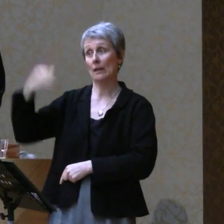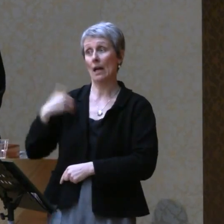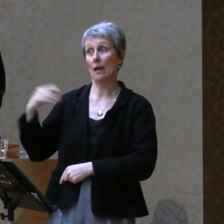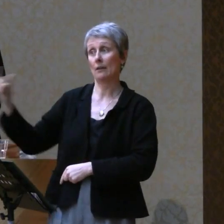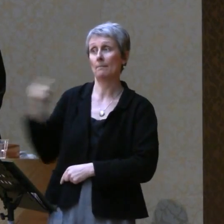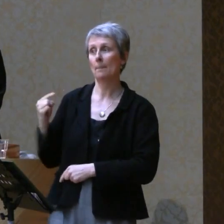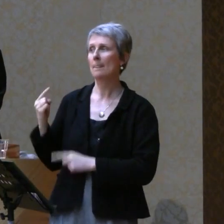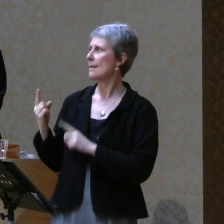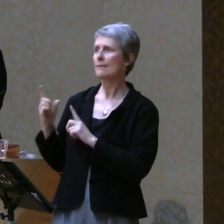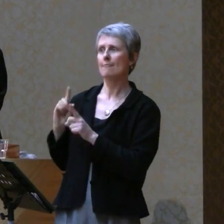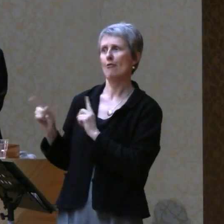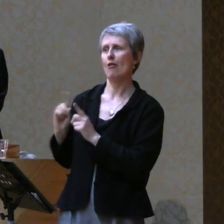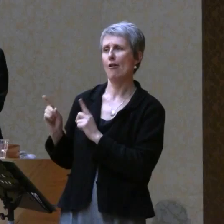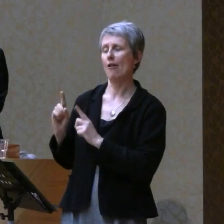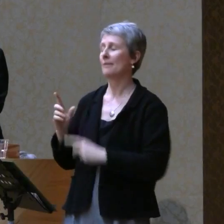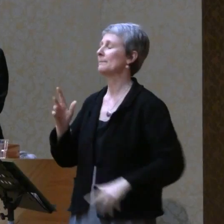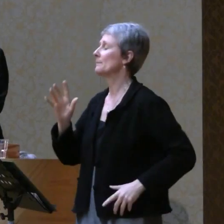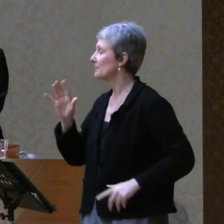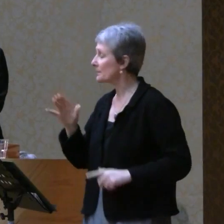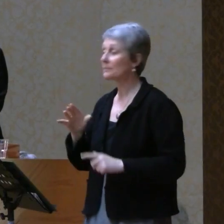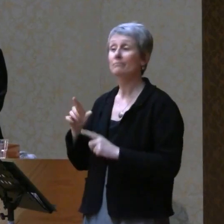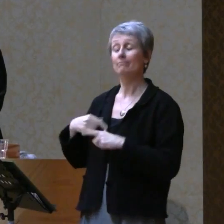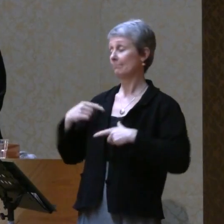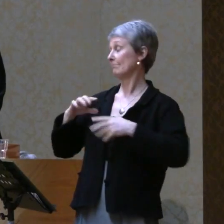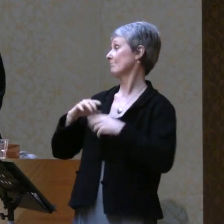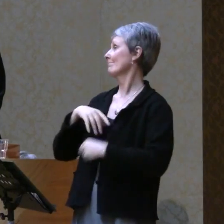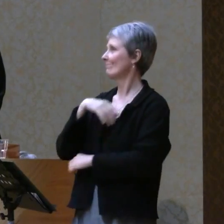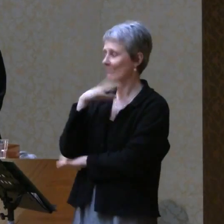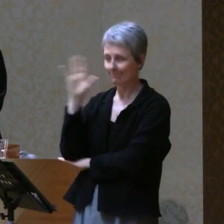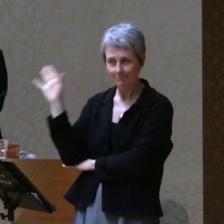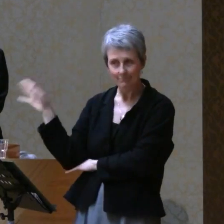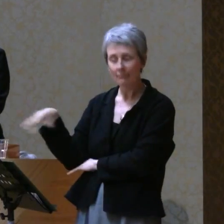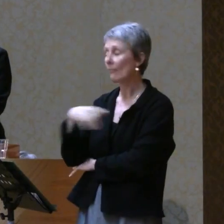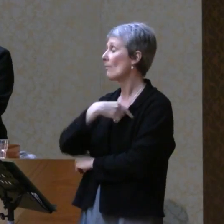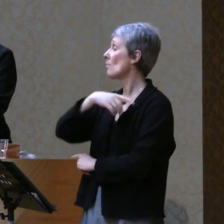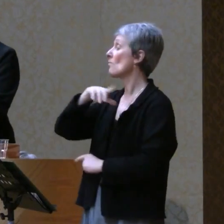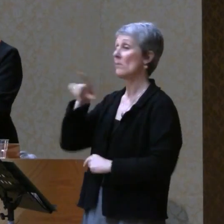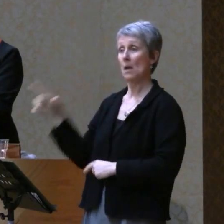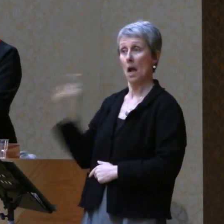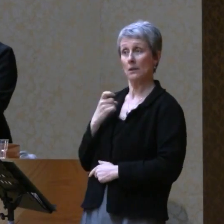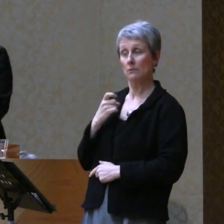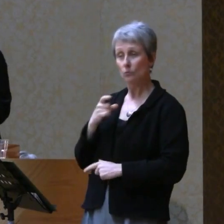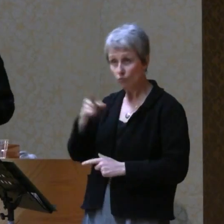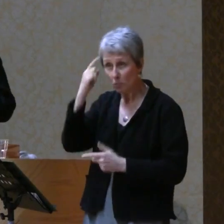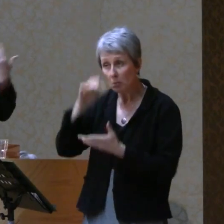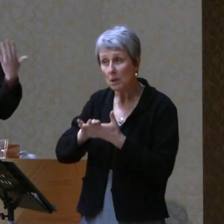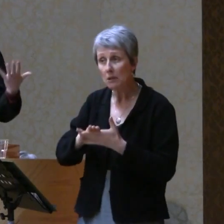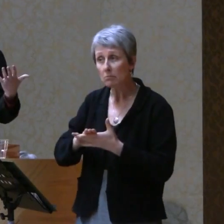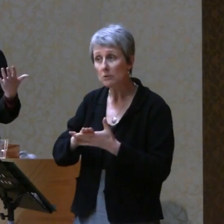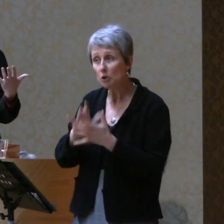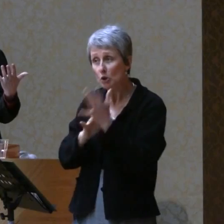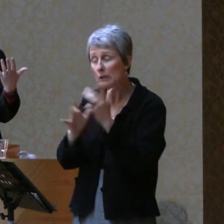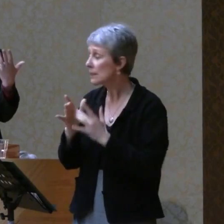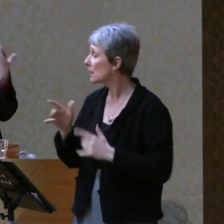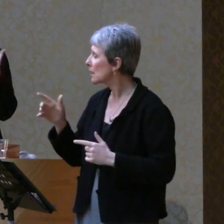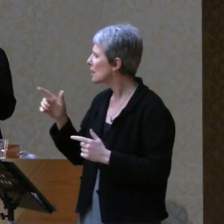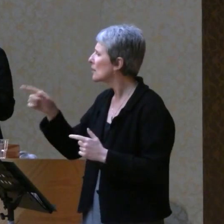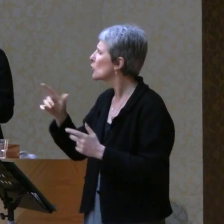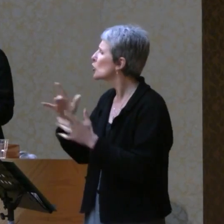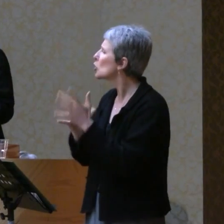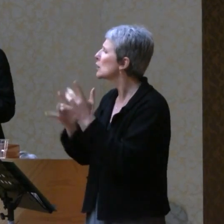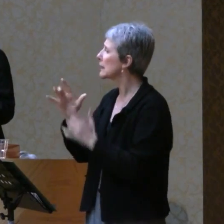I shook my head and before I could get a word out, he asked if I believed in Jesus. Jesus the Christ?